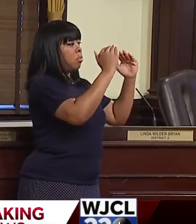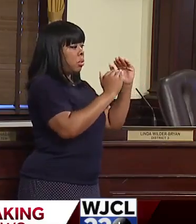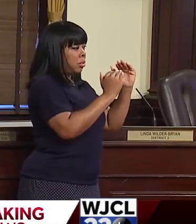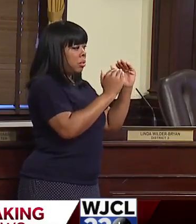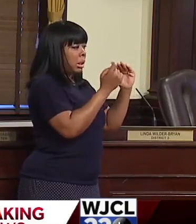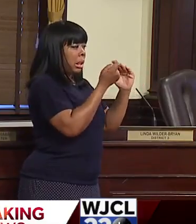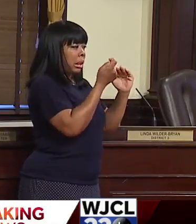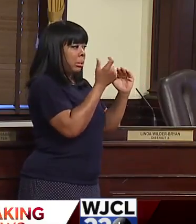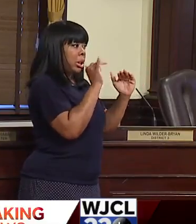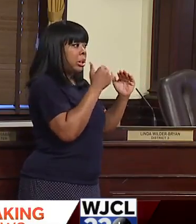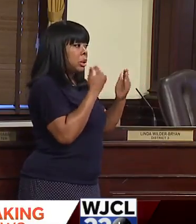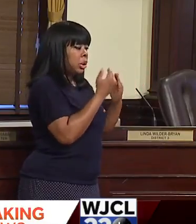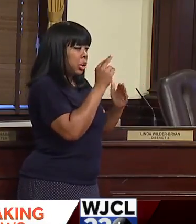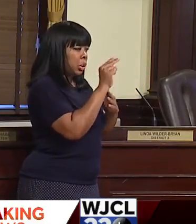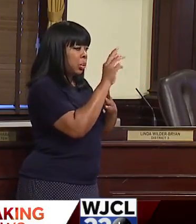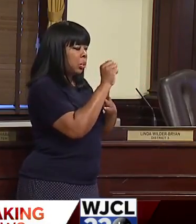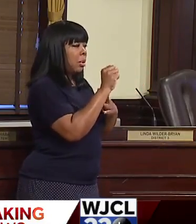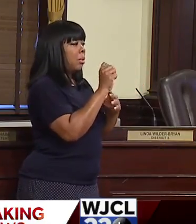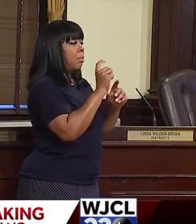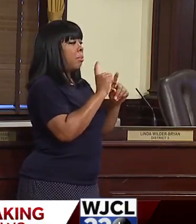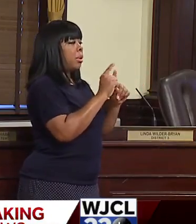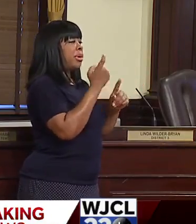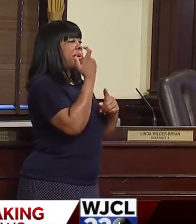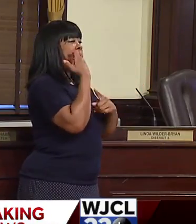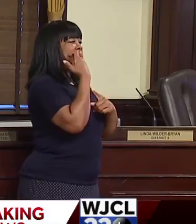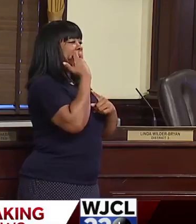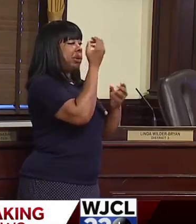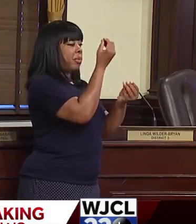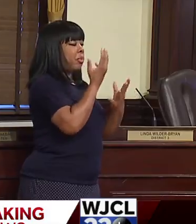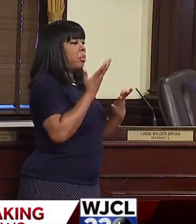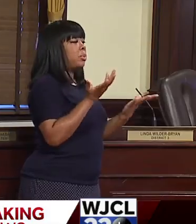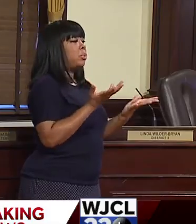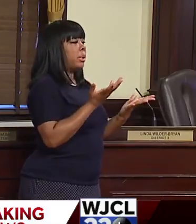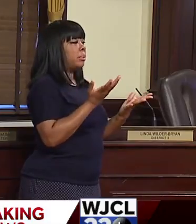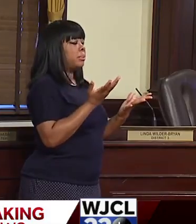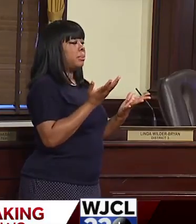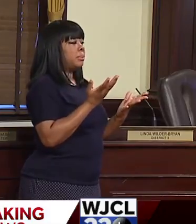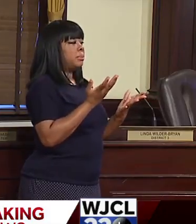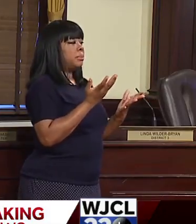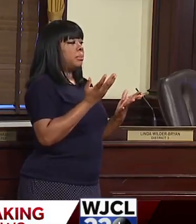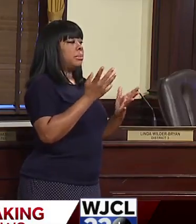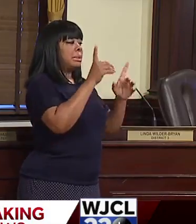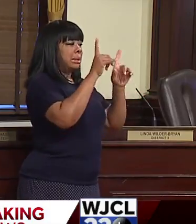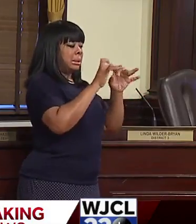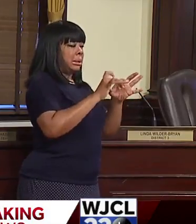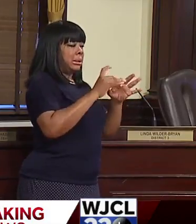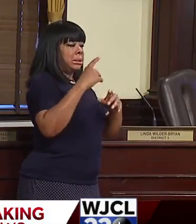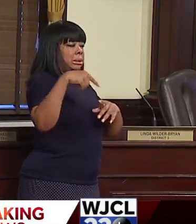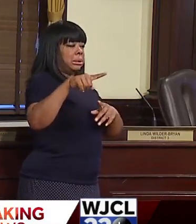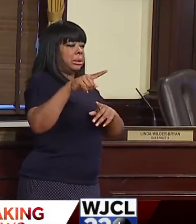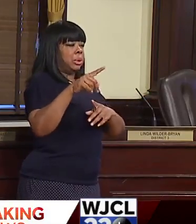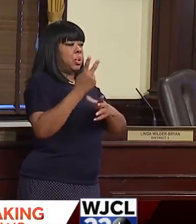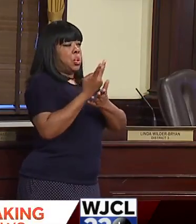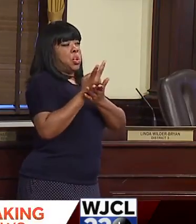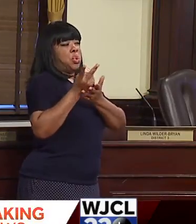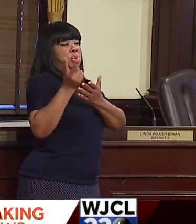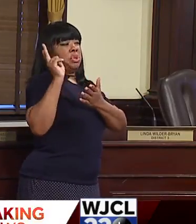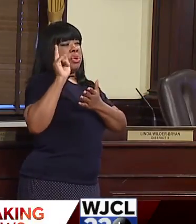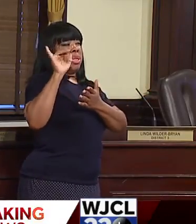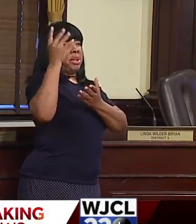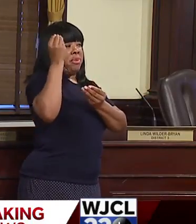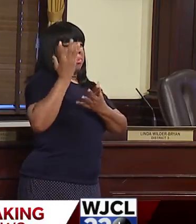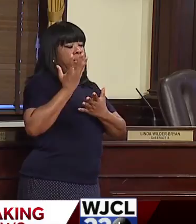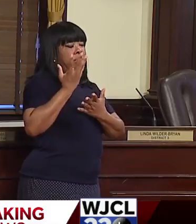but please keep in mind that the most recent data available is based on tests from two weeks ago.